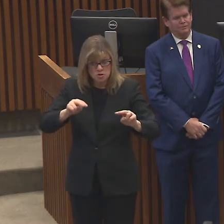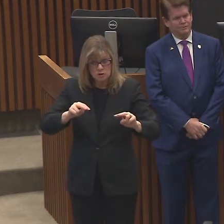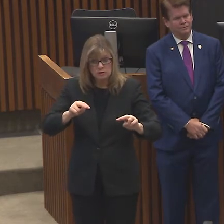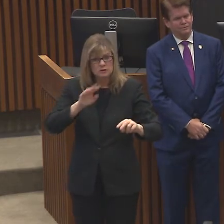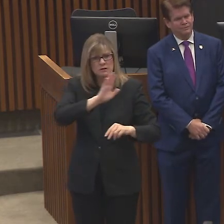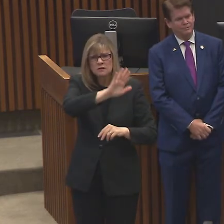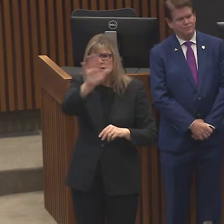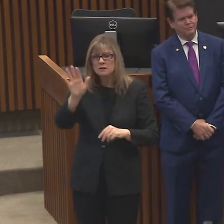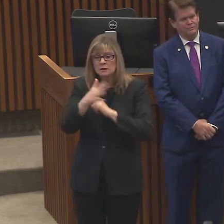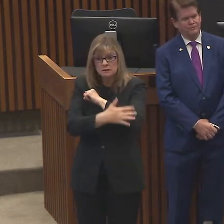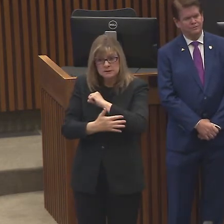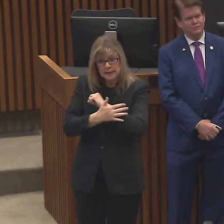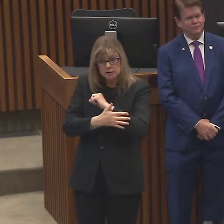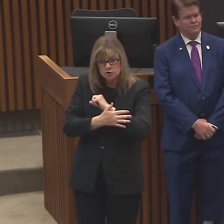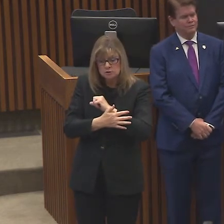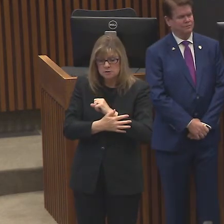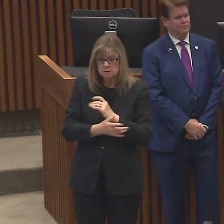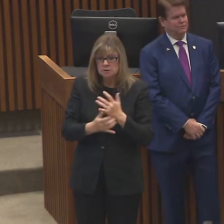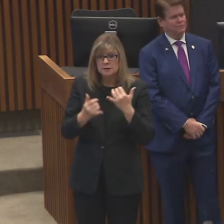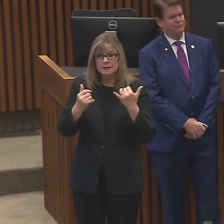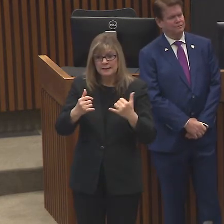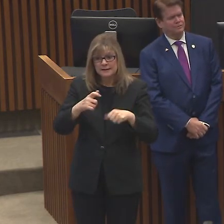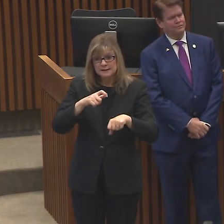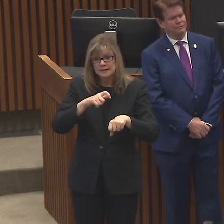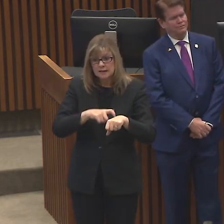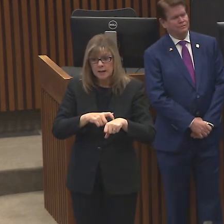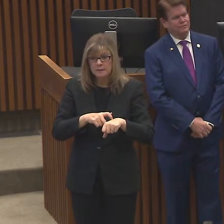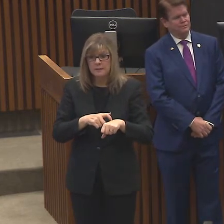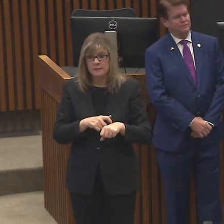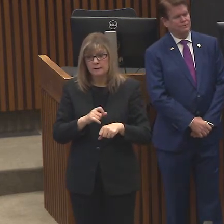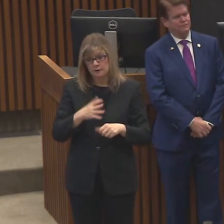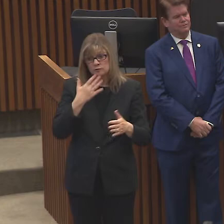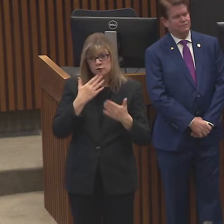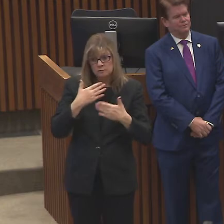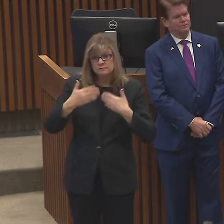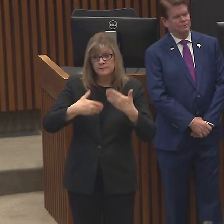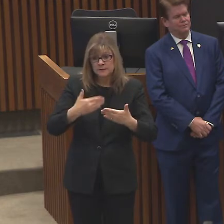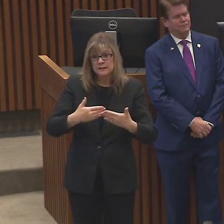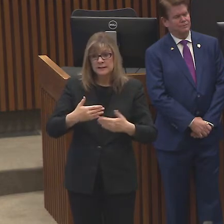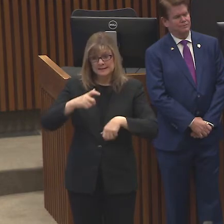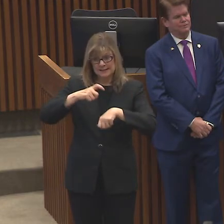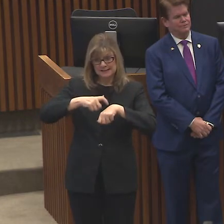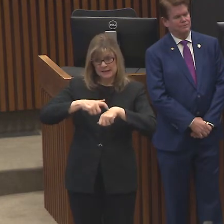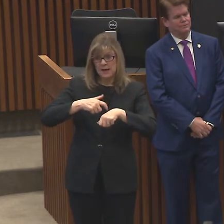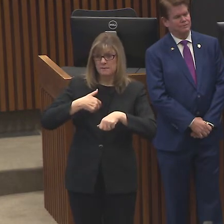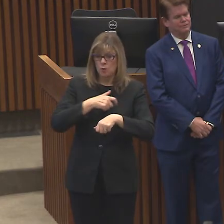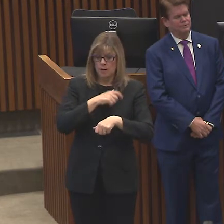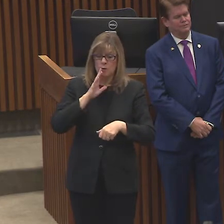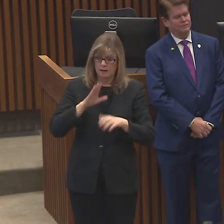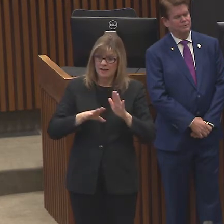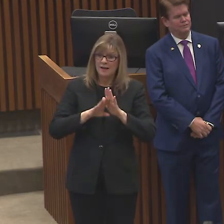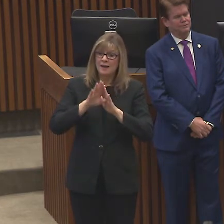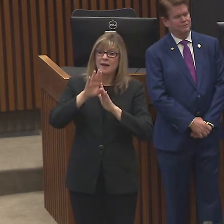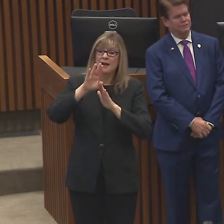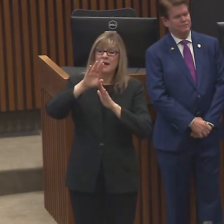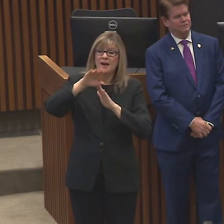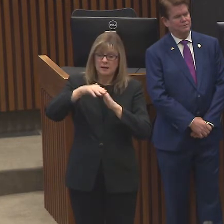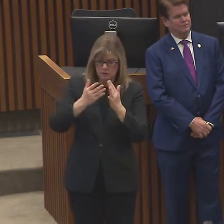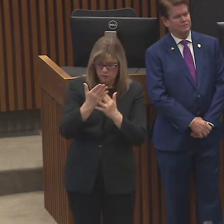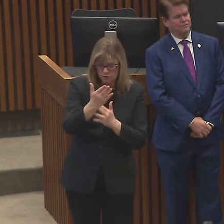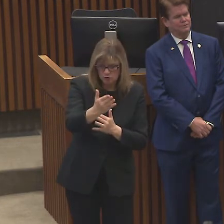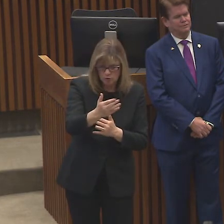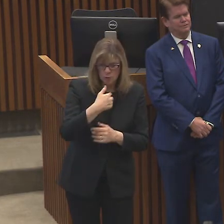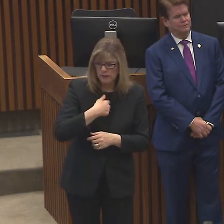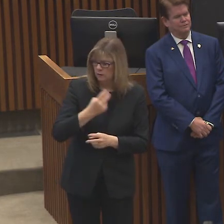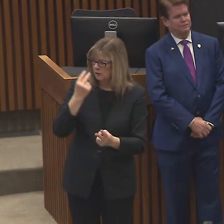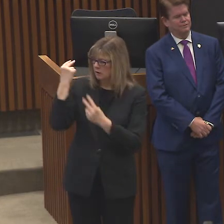other nations. This is a time limited thing and it's only a matter of time before we are out of this and we will have learned a lot of new lessons.